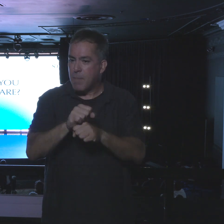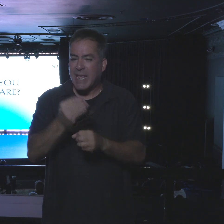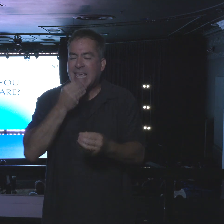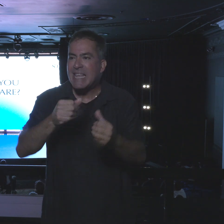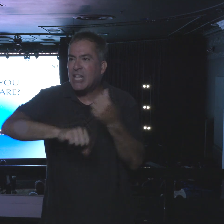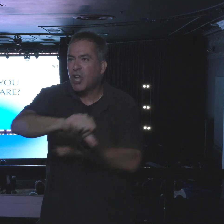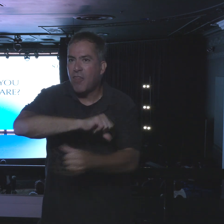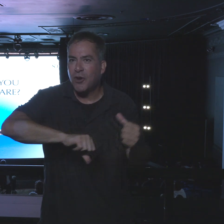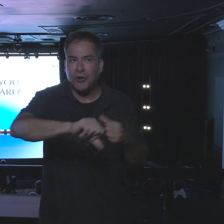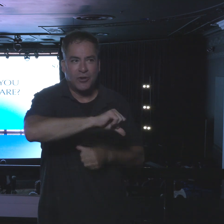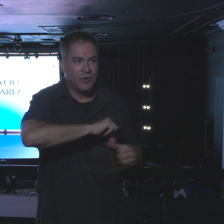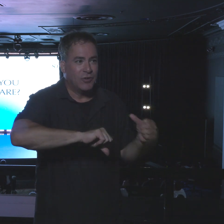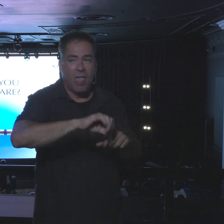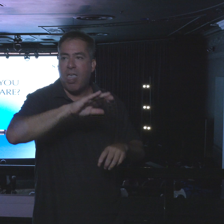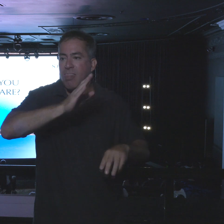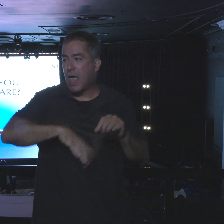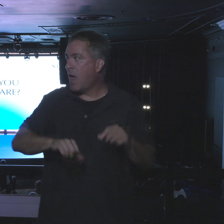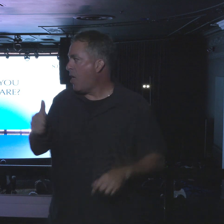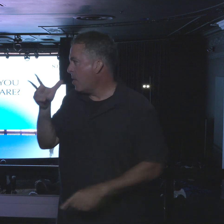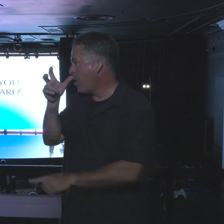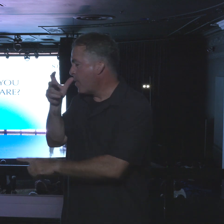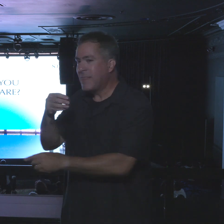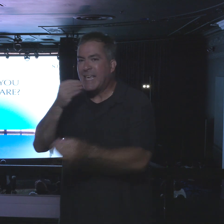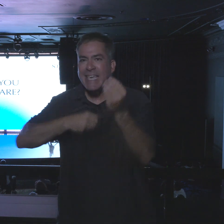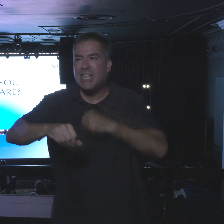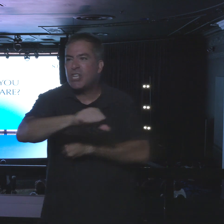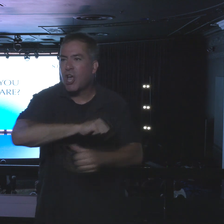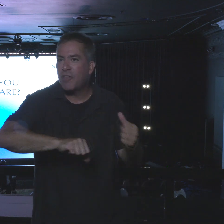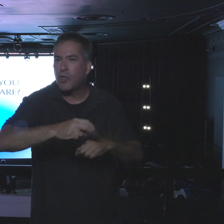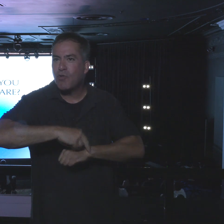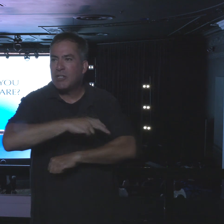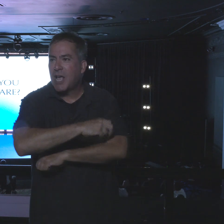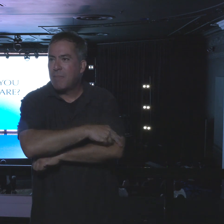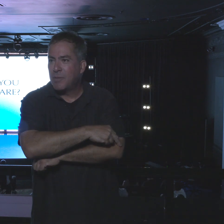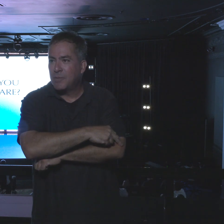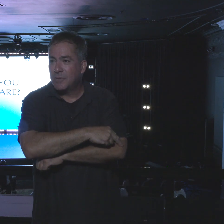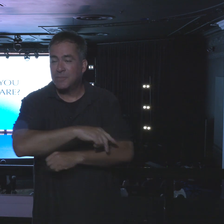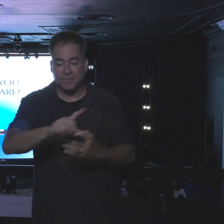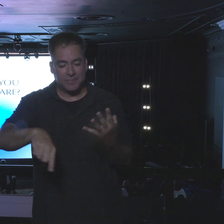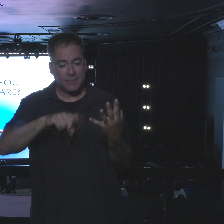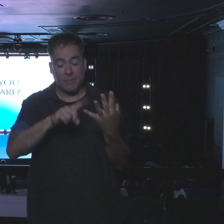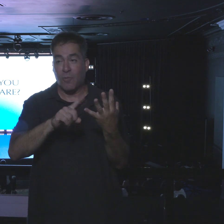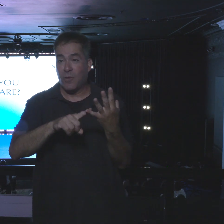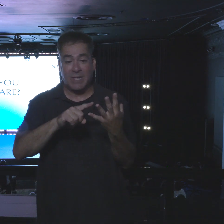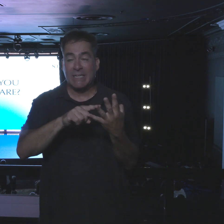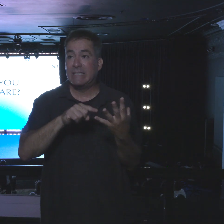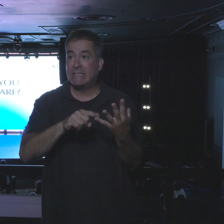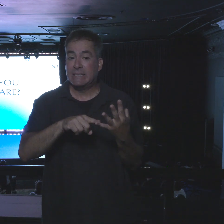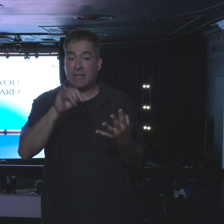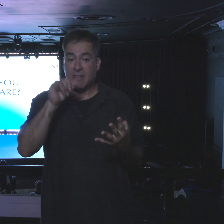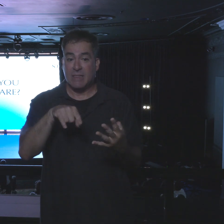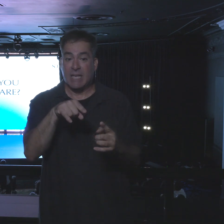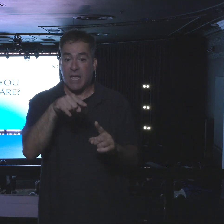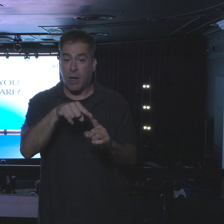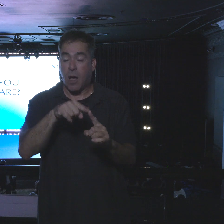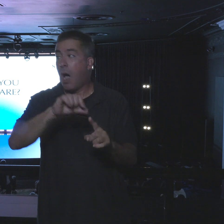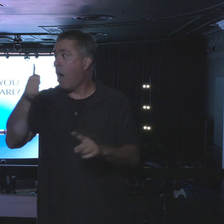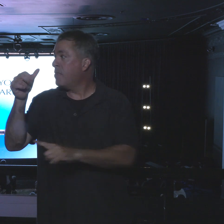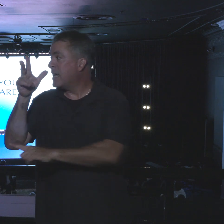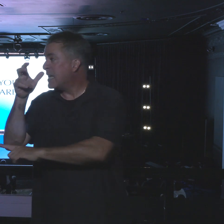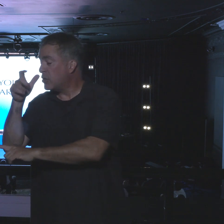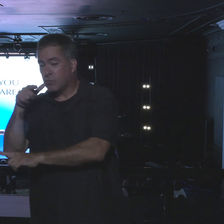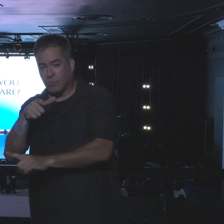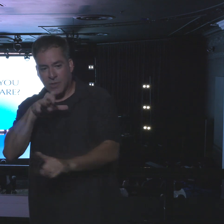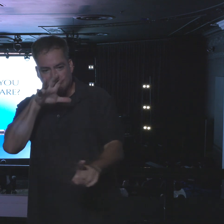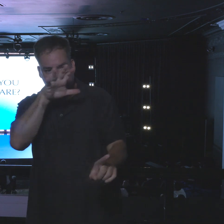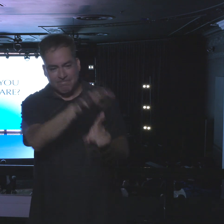insects, they eat their own kind. Four, they are the chief target of other insects